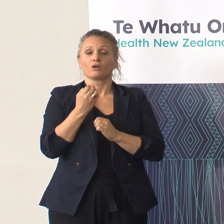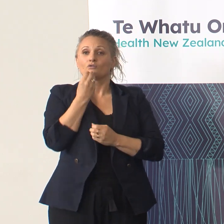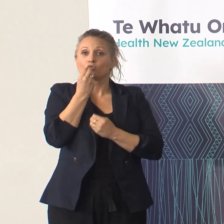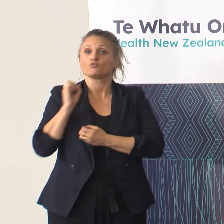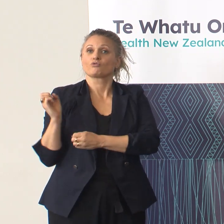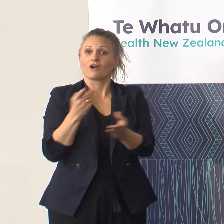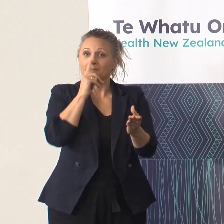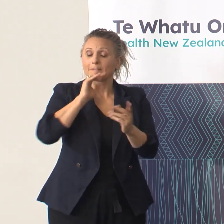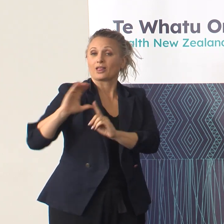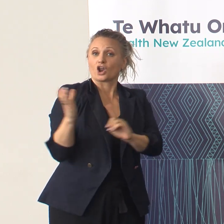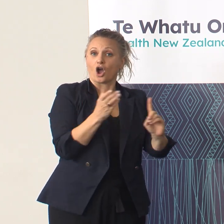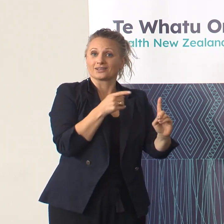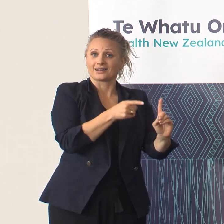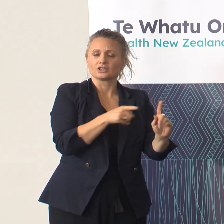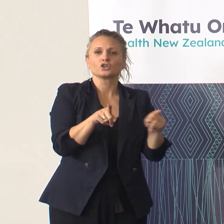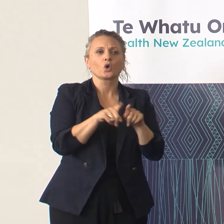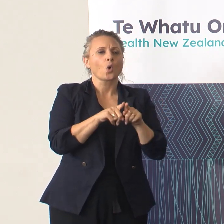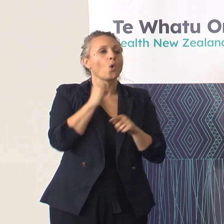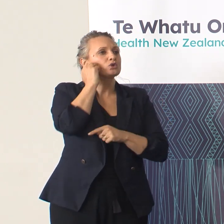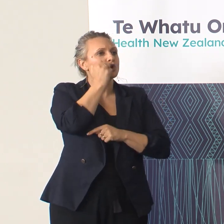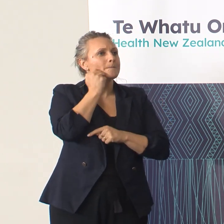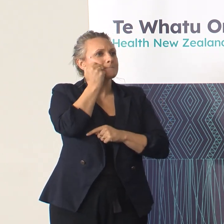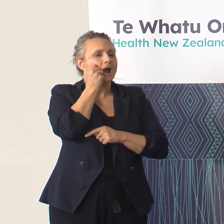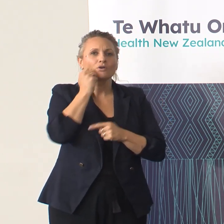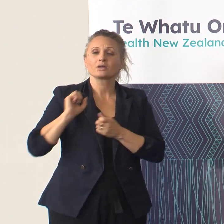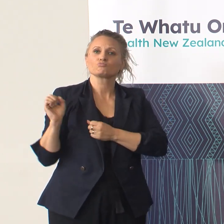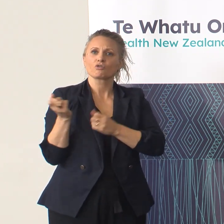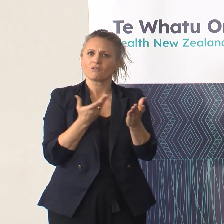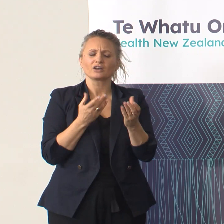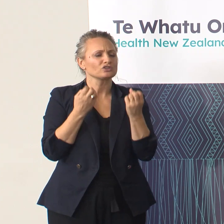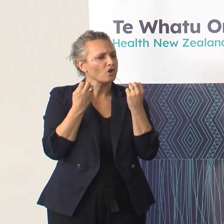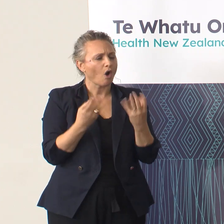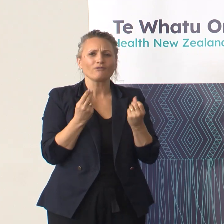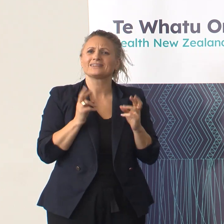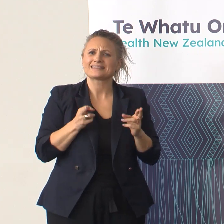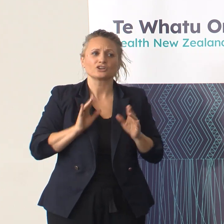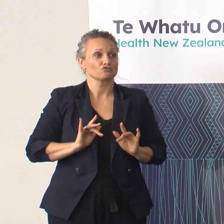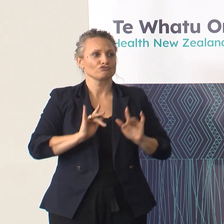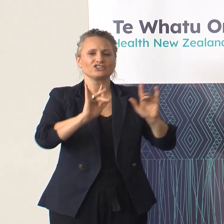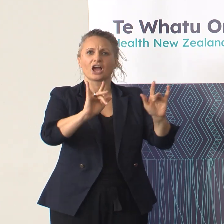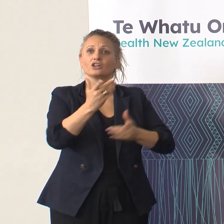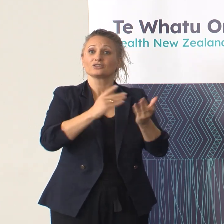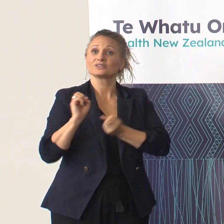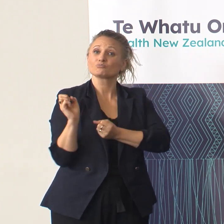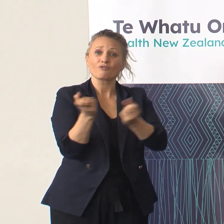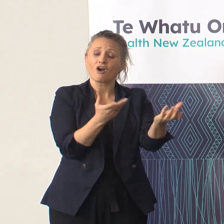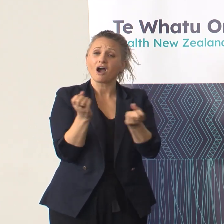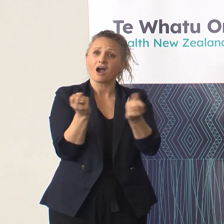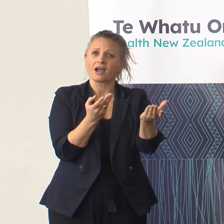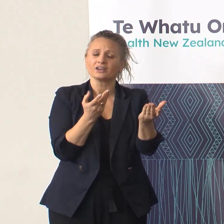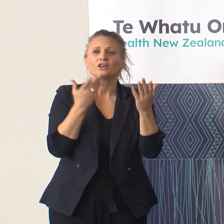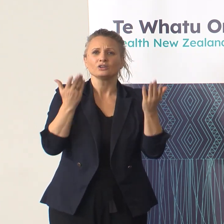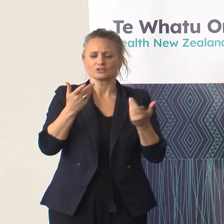COVID, Kaupapa Māori providers would often reach out and provide these services. So to have them recognised and ongoing funding